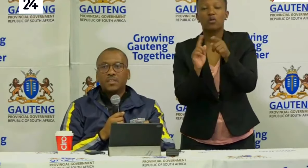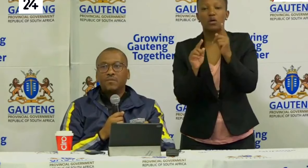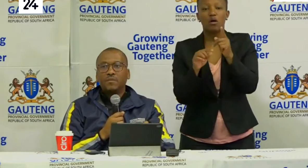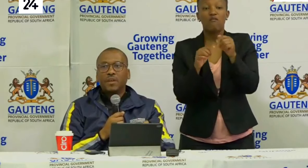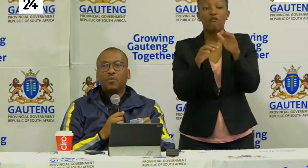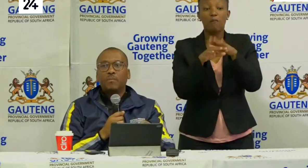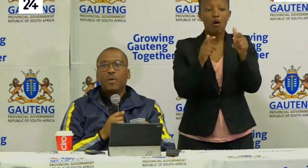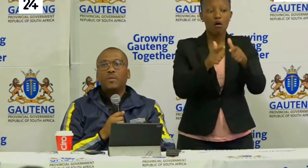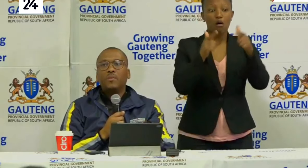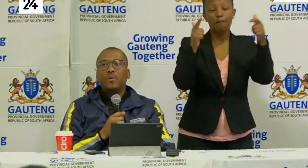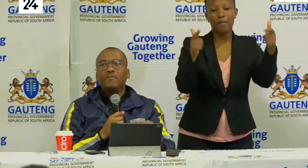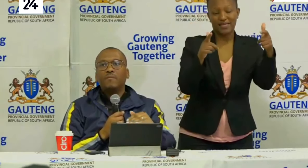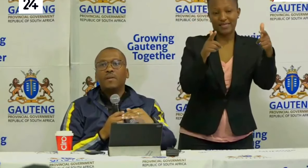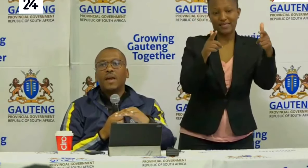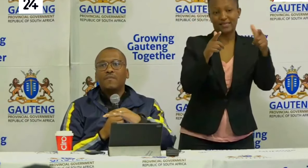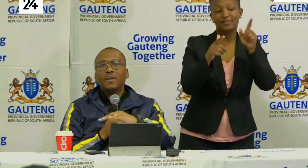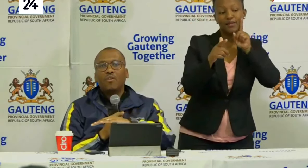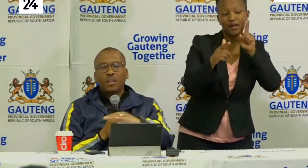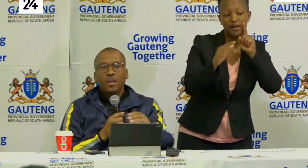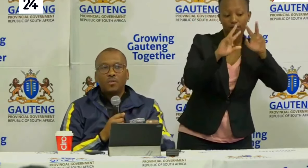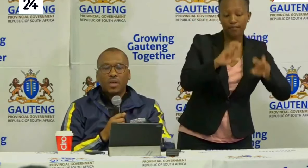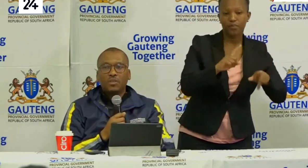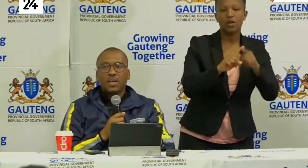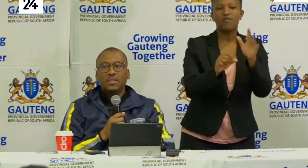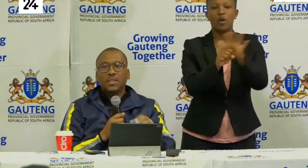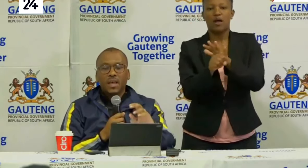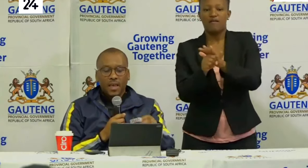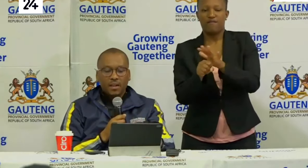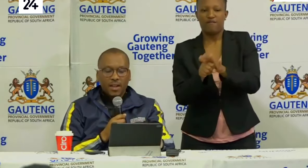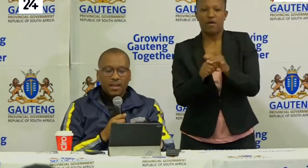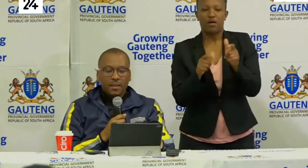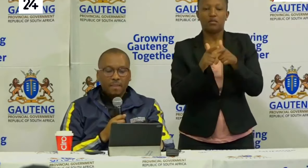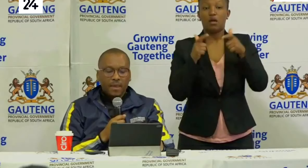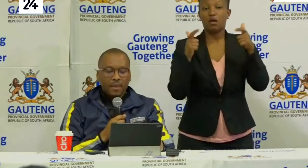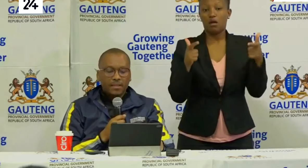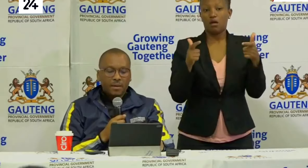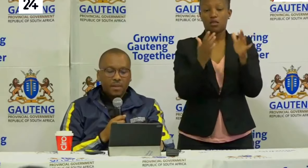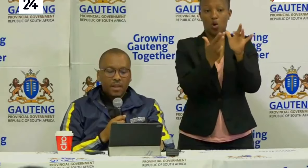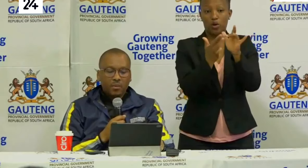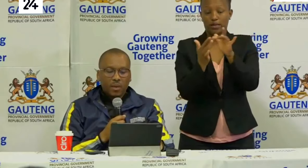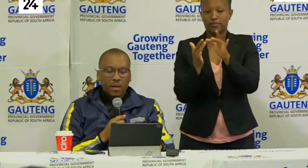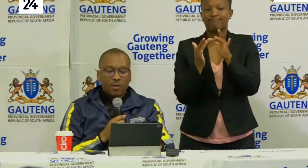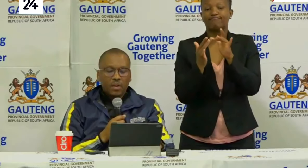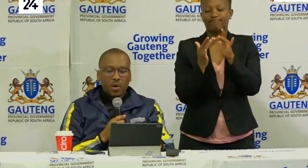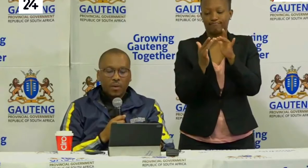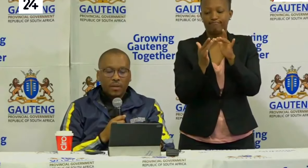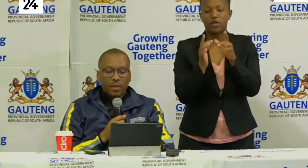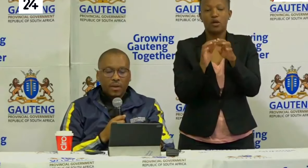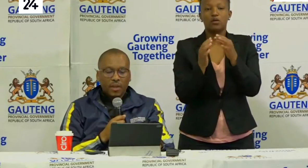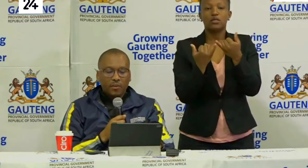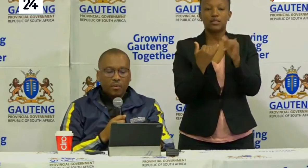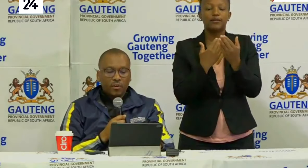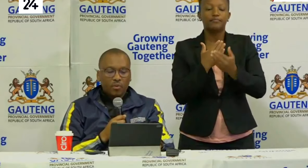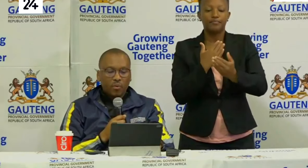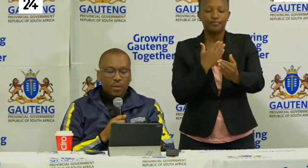effective it will be when we have covered all the known contacts and clearly it's something that we are on our way